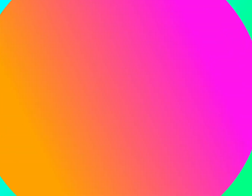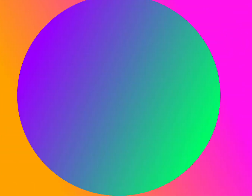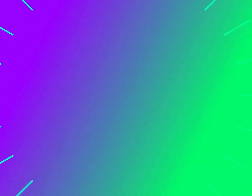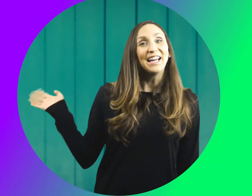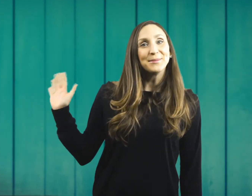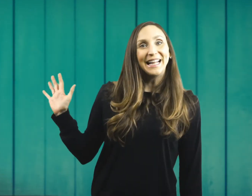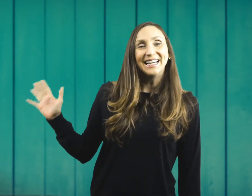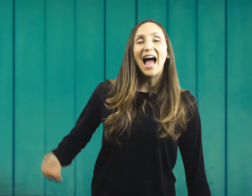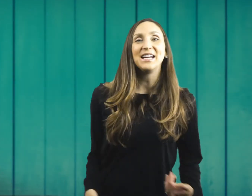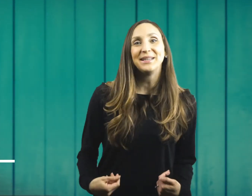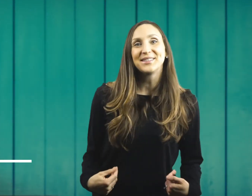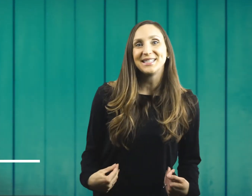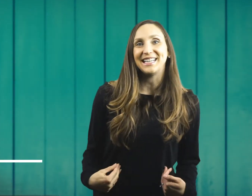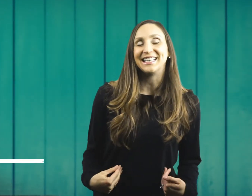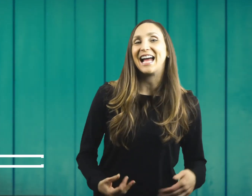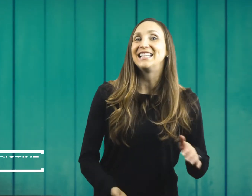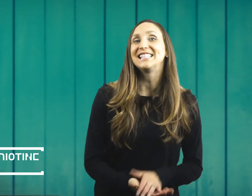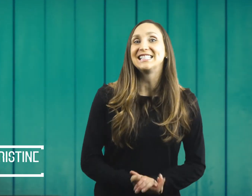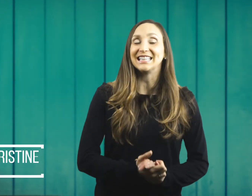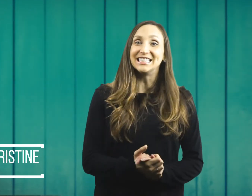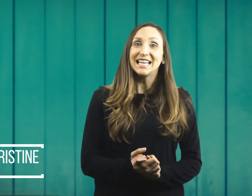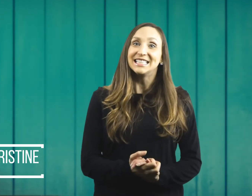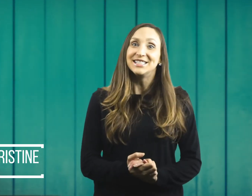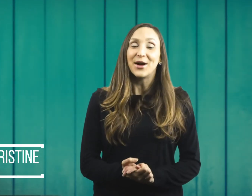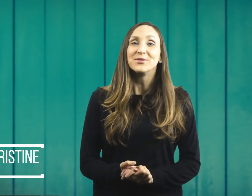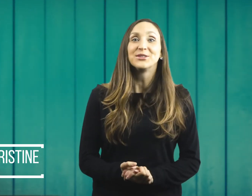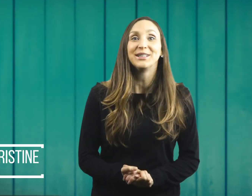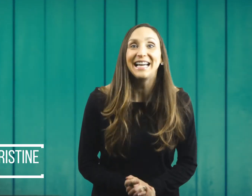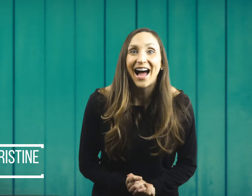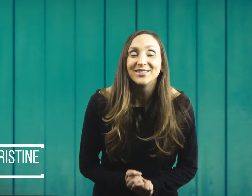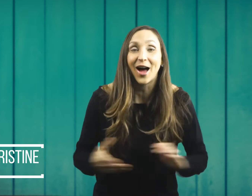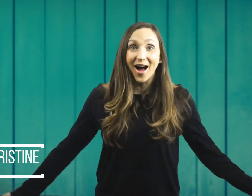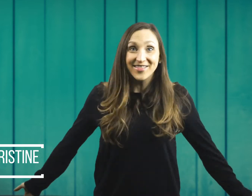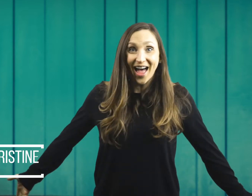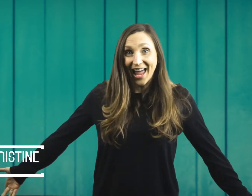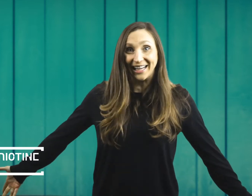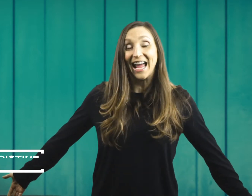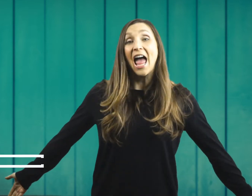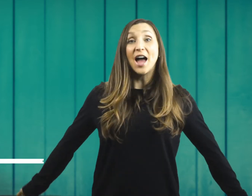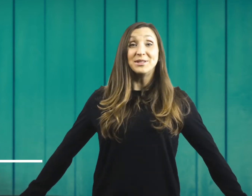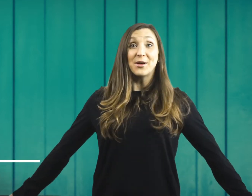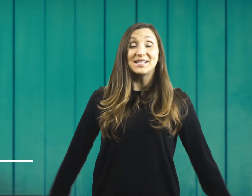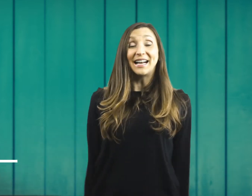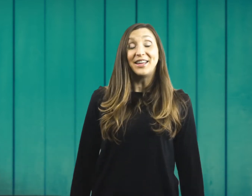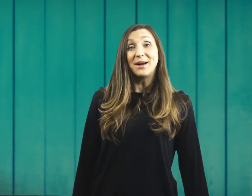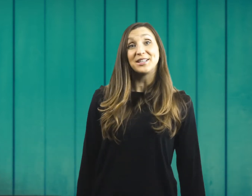Hey everybody, I'm Miss Christine and this is the Little Kids Zone Treehouse Online. I'm so excited that you guys are